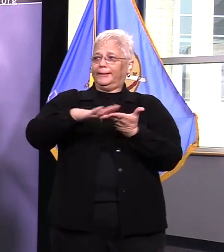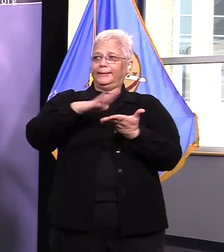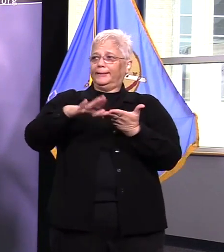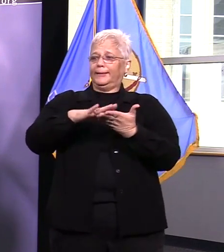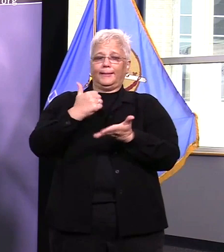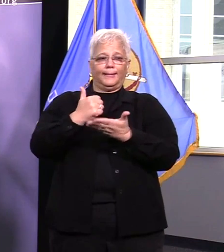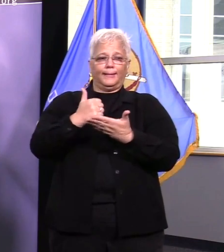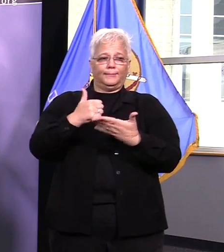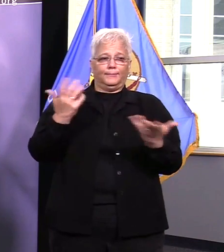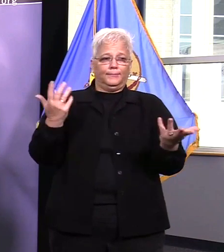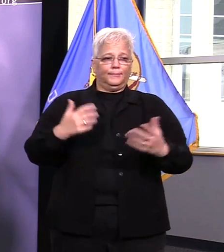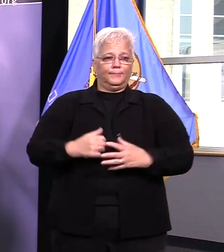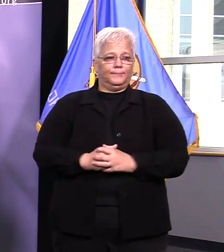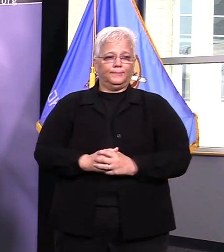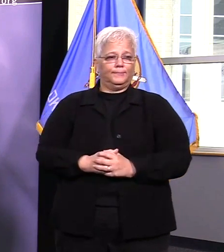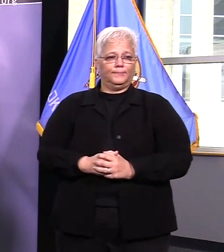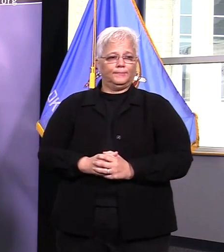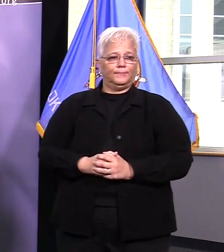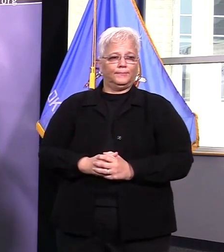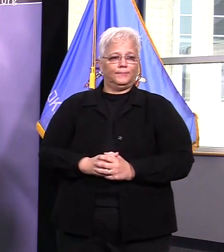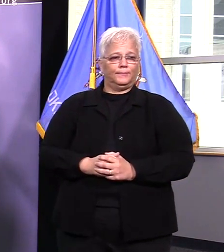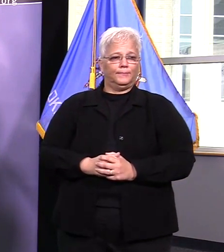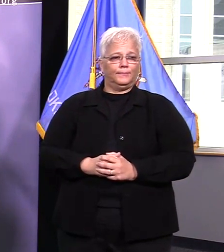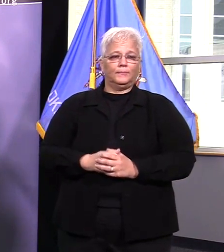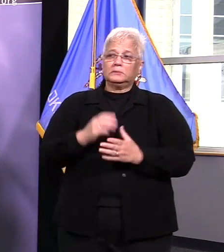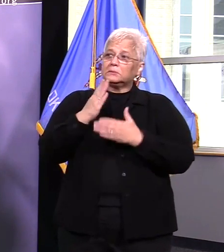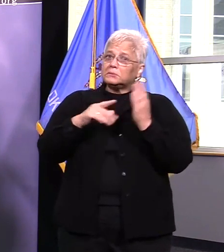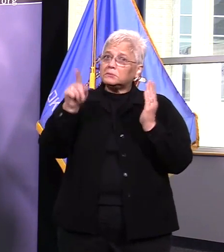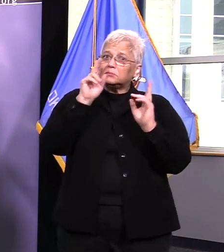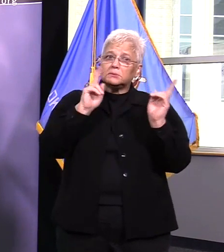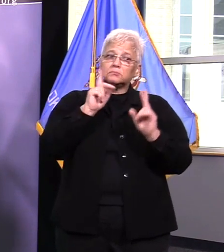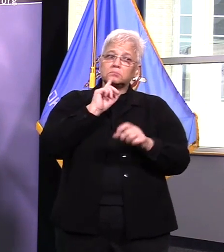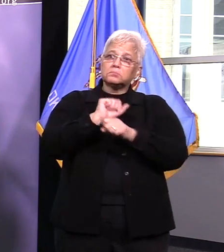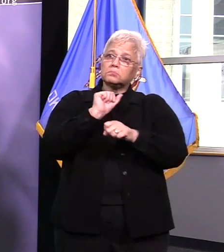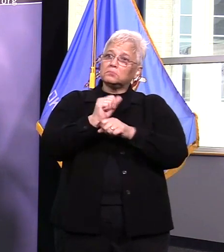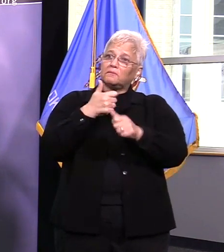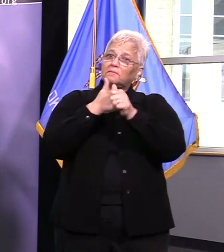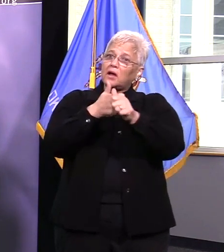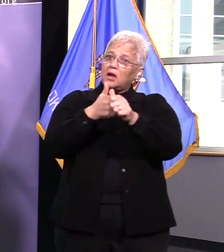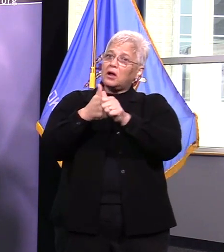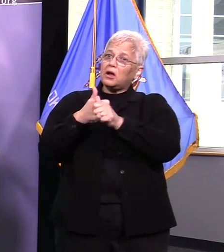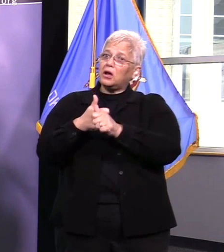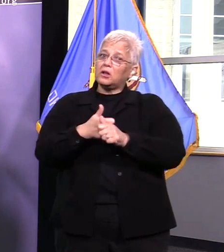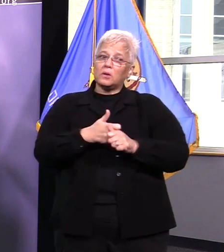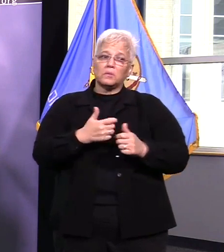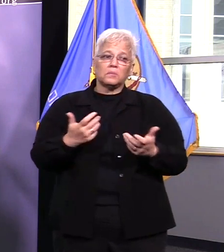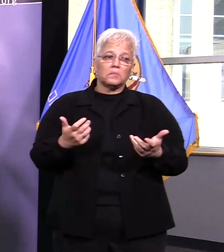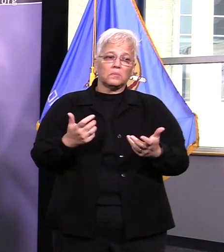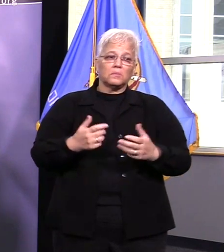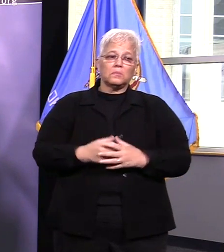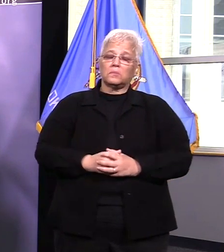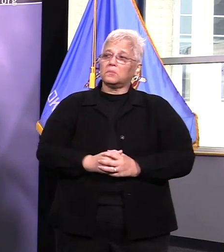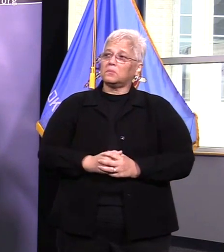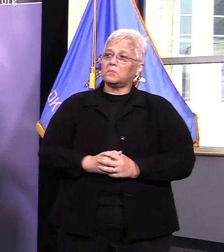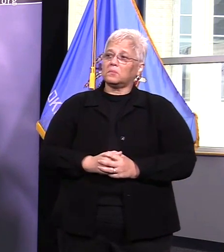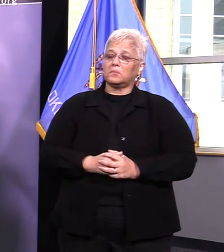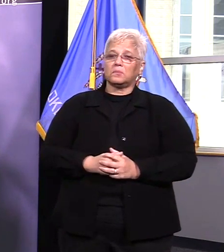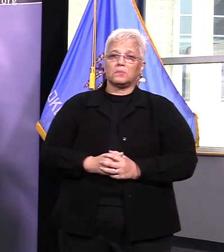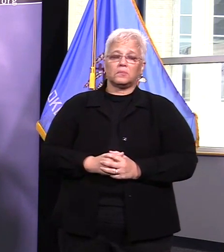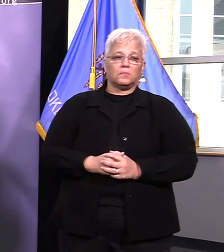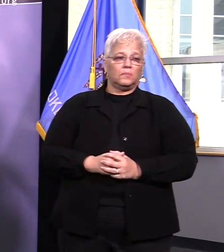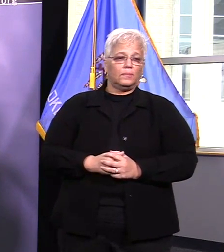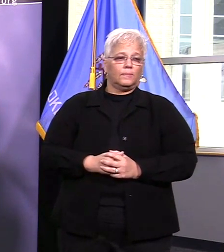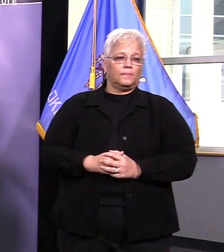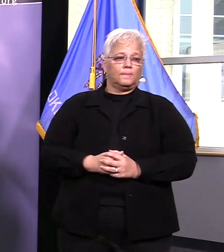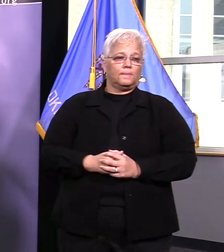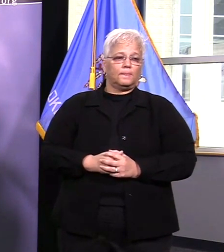really strong compliance with that um both especially with the playground equipment but even uh with sports courts